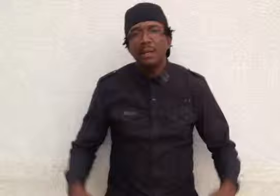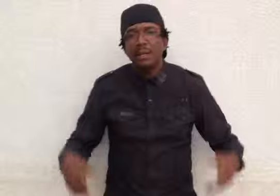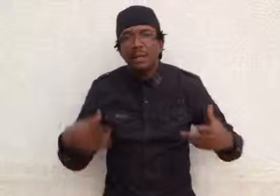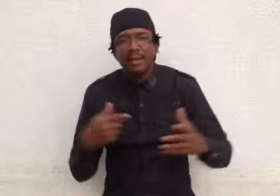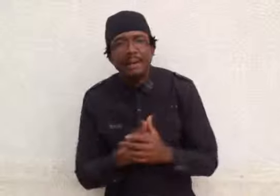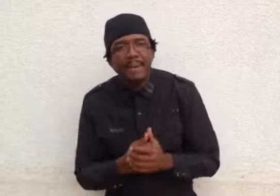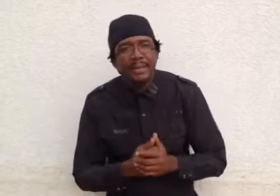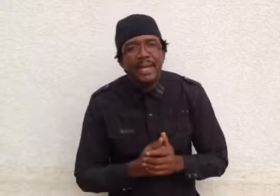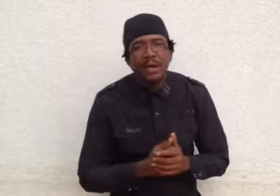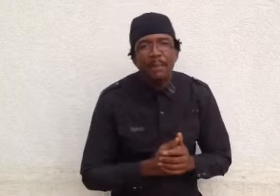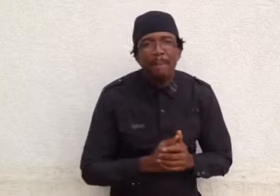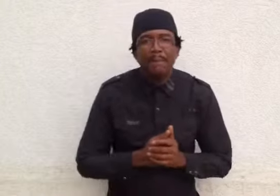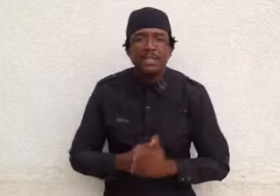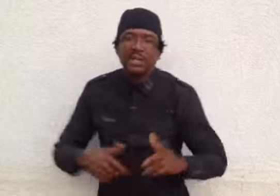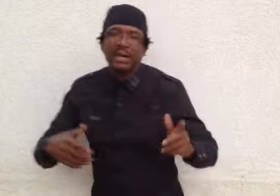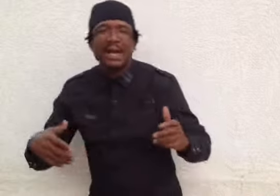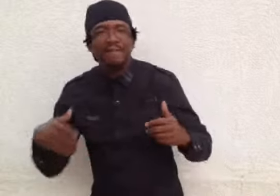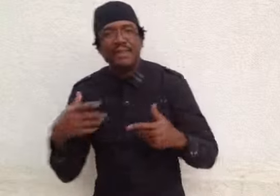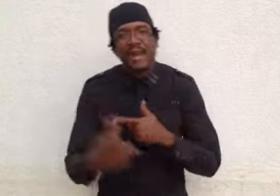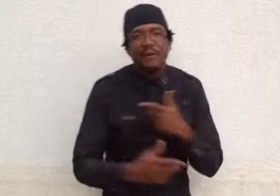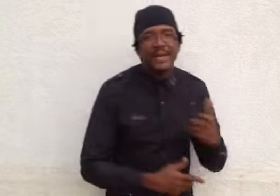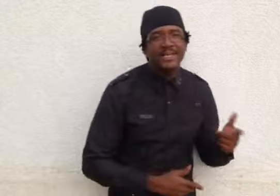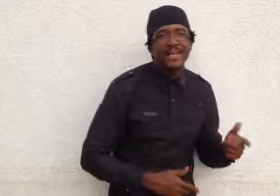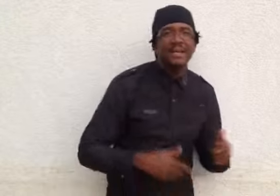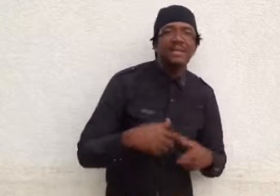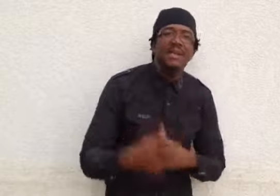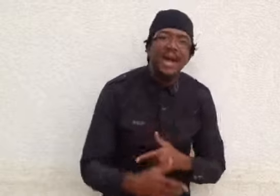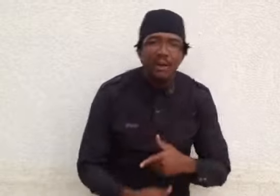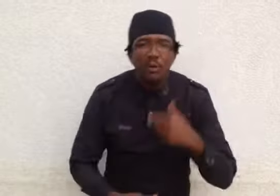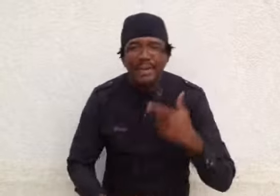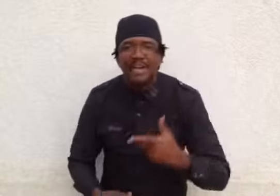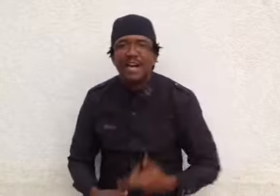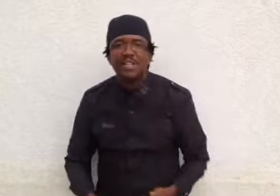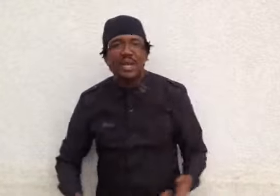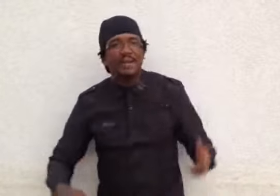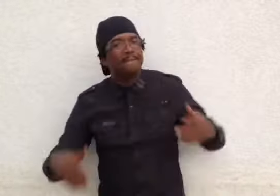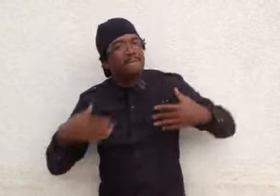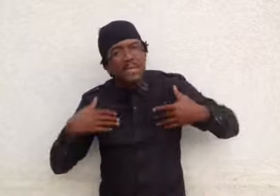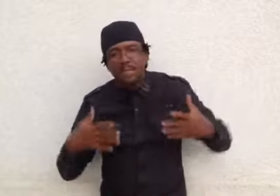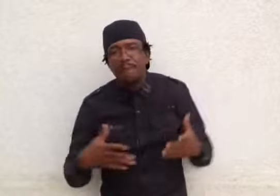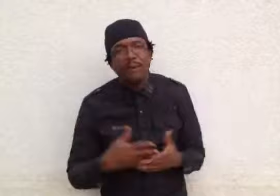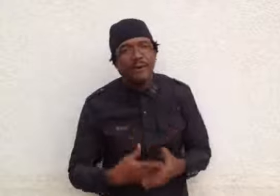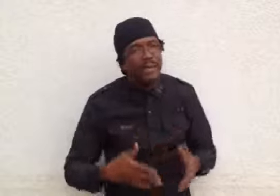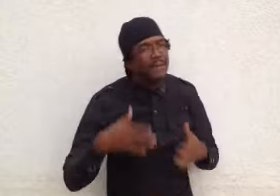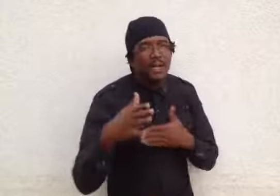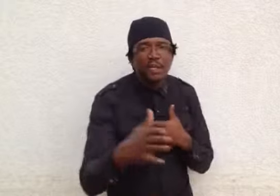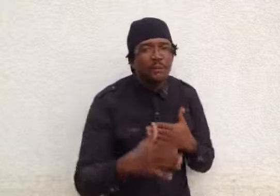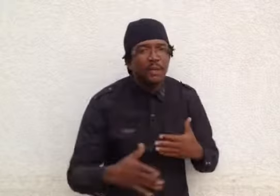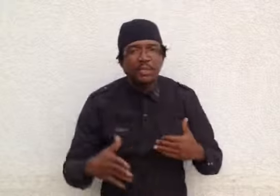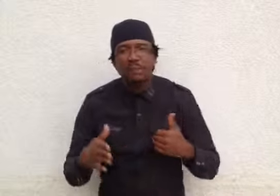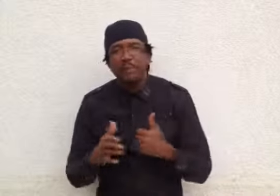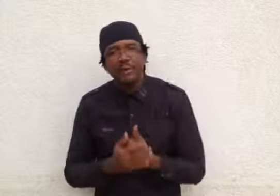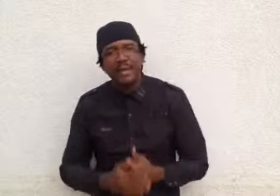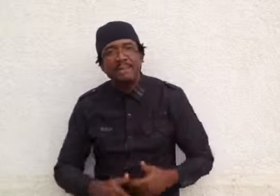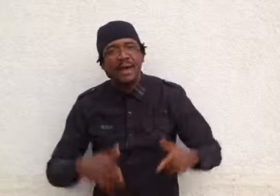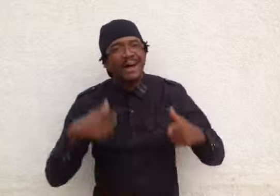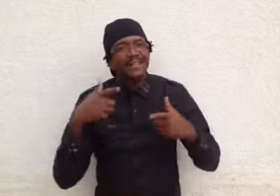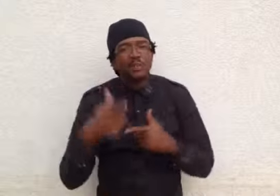Yaman Abadingo Papa Michigan live and direct saying, yeah, women in action, me support them, you must support them on the